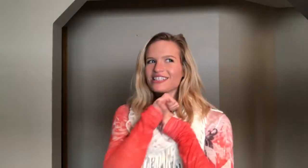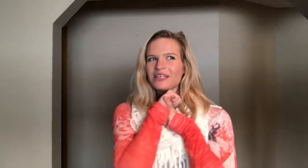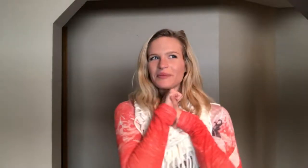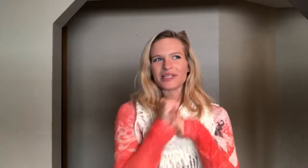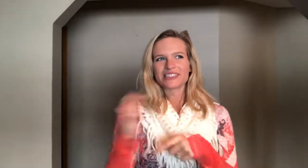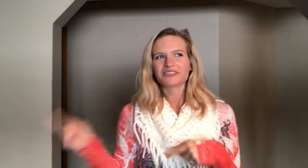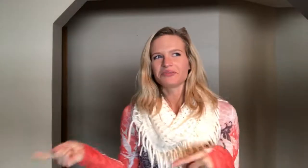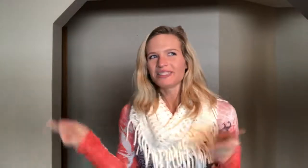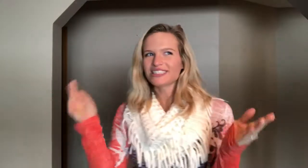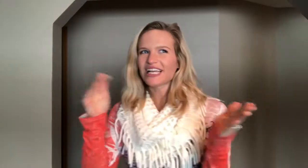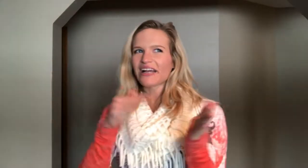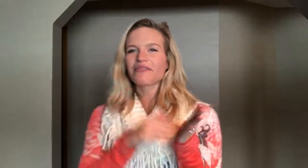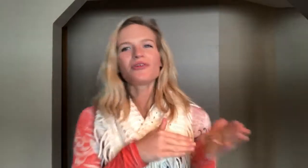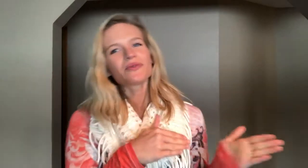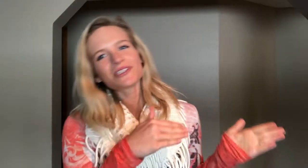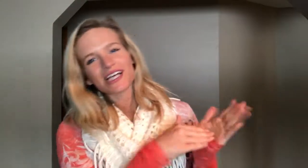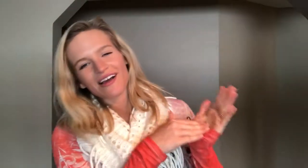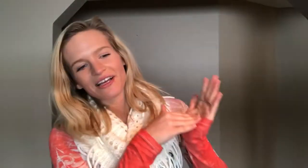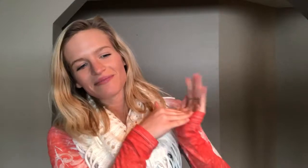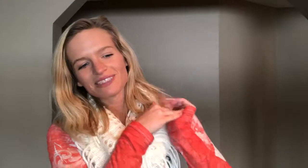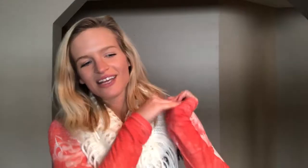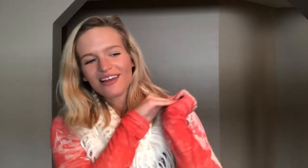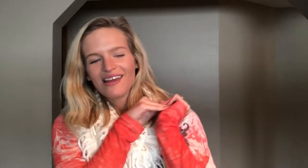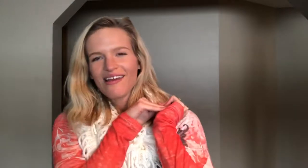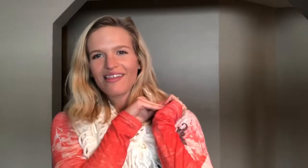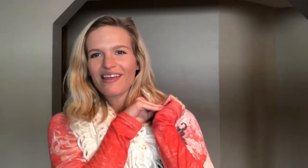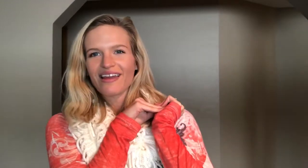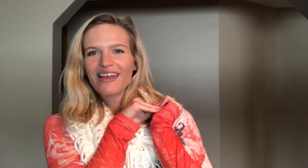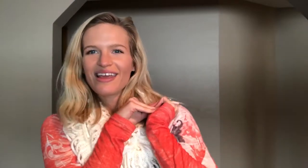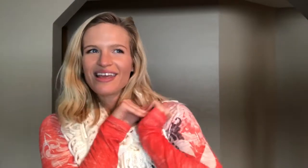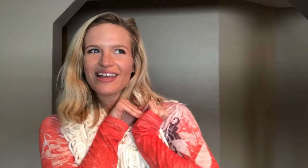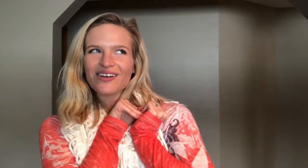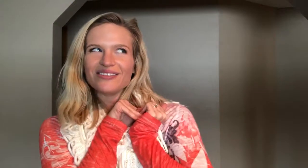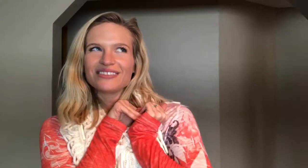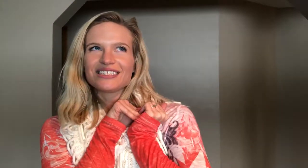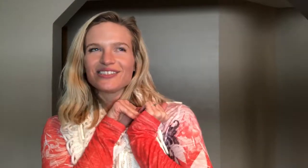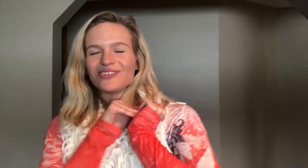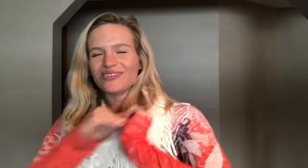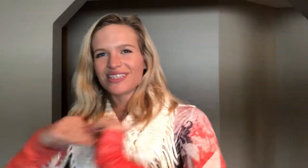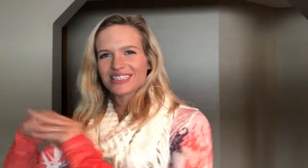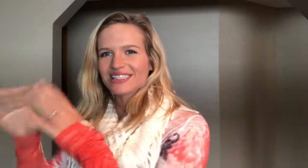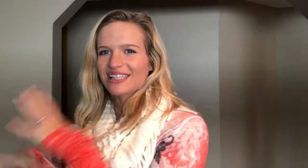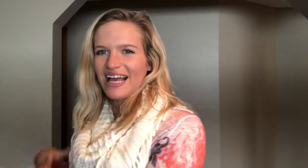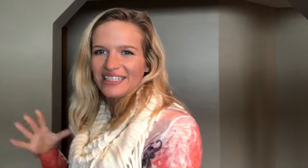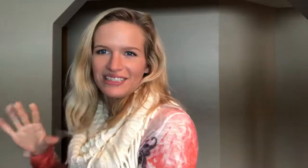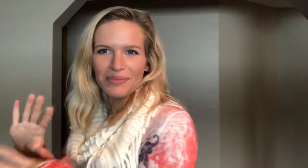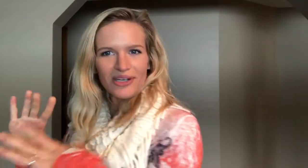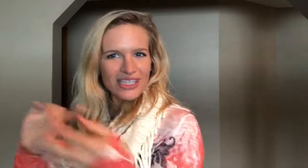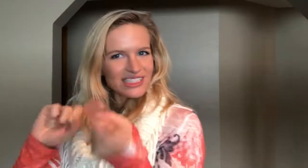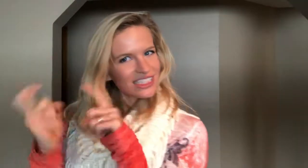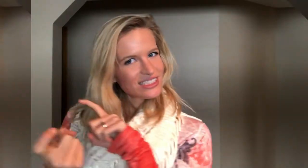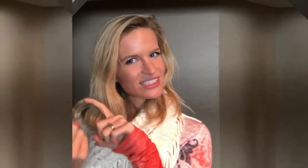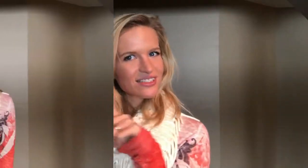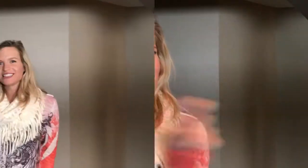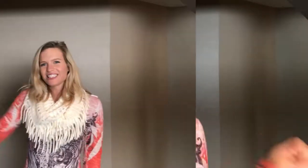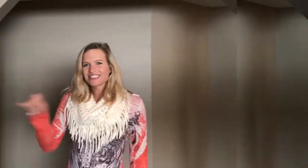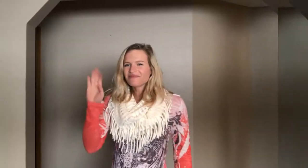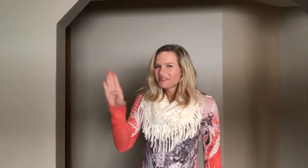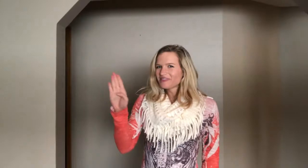But it just repeats that a few more times. And then it goes to this last part that changes a Justin Bieber